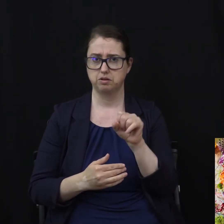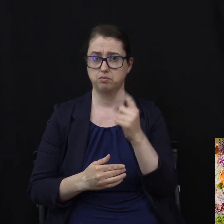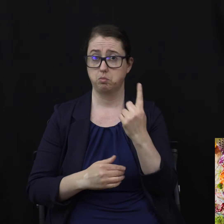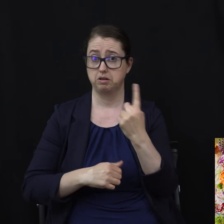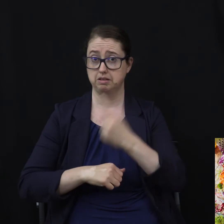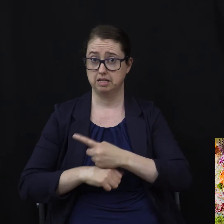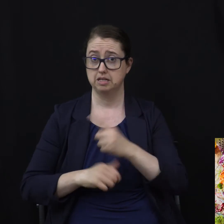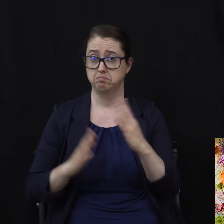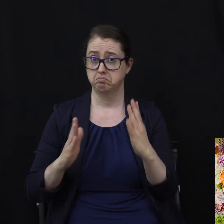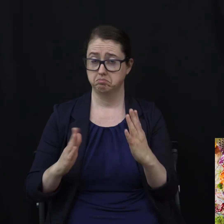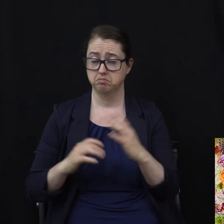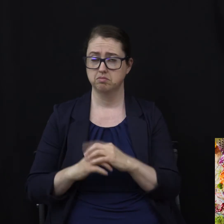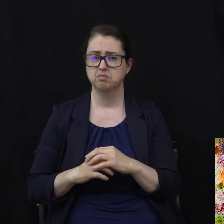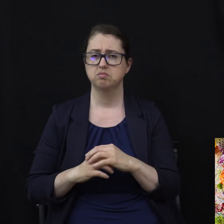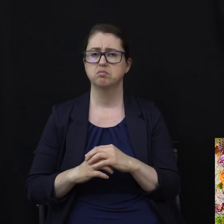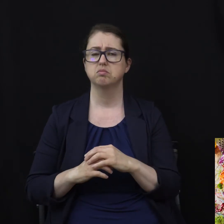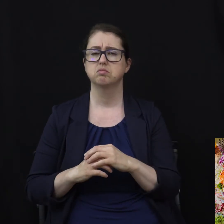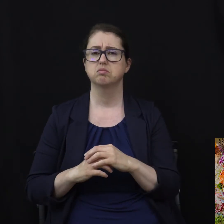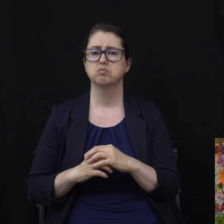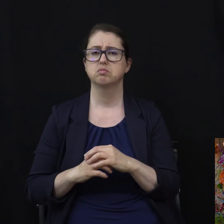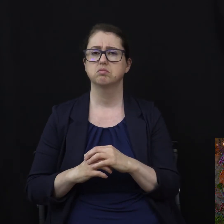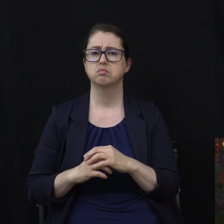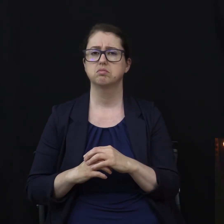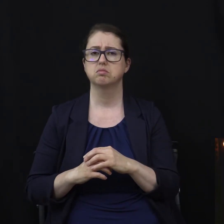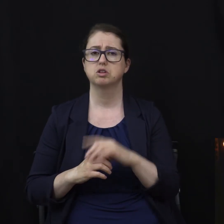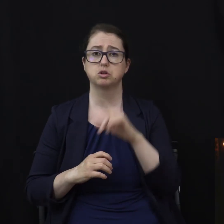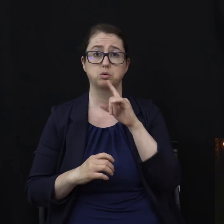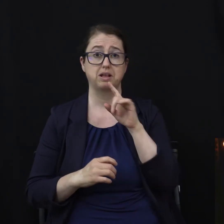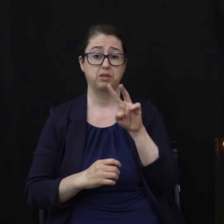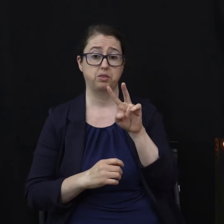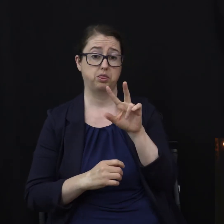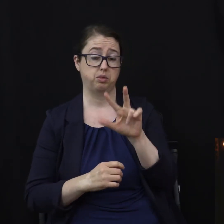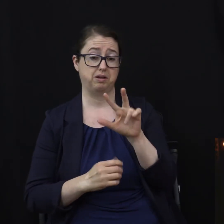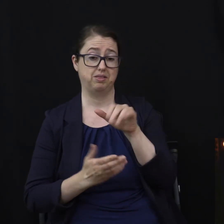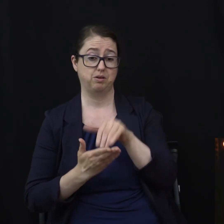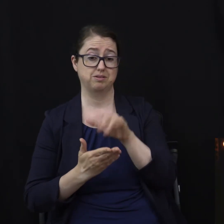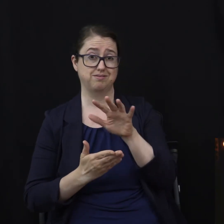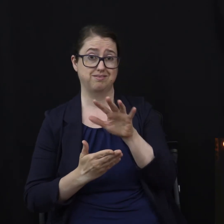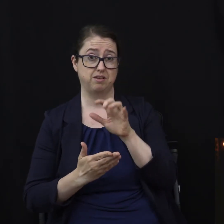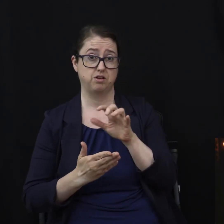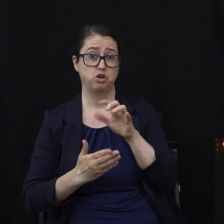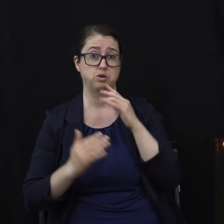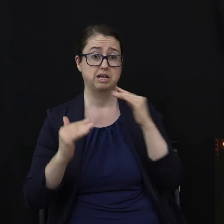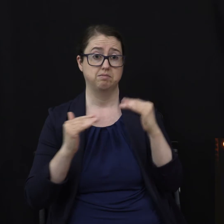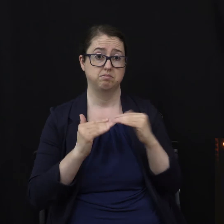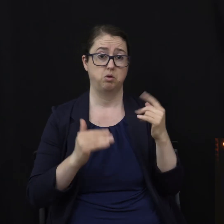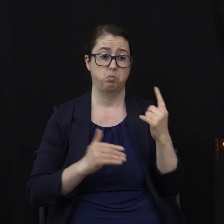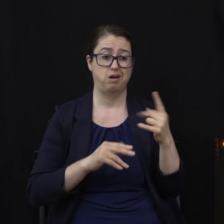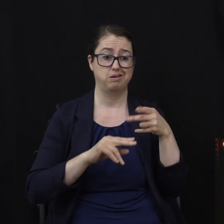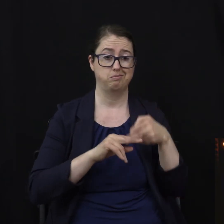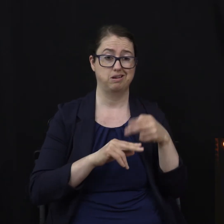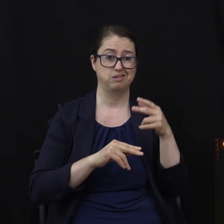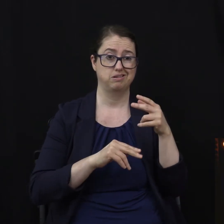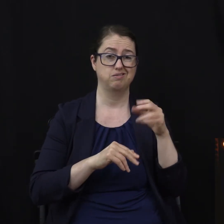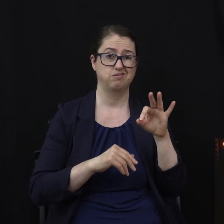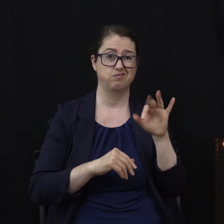It takes 3,500 calories to equal one pound of fat. So if you are consuming an extra 300